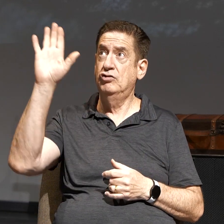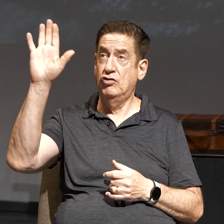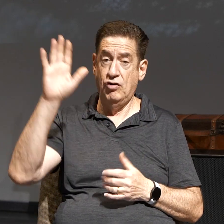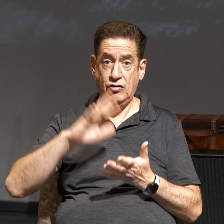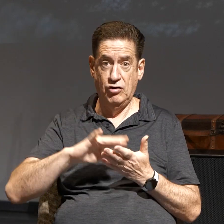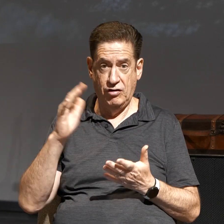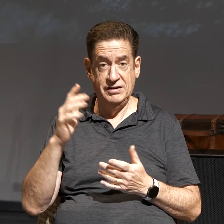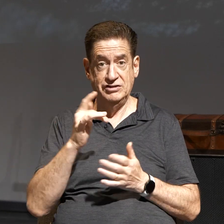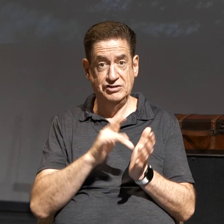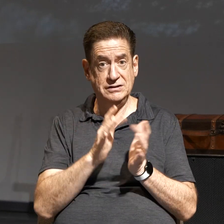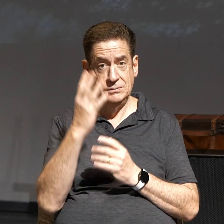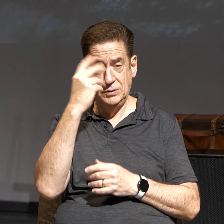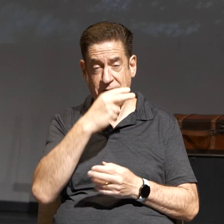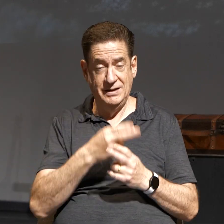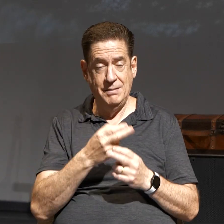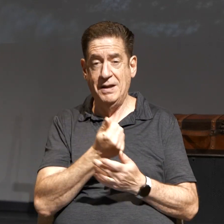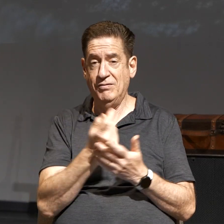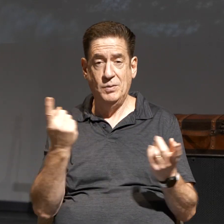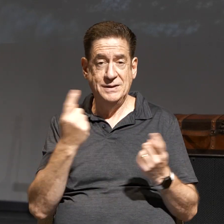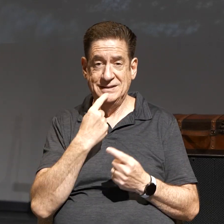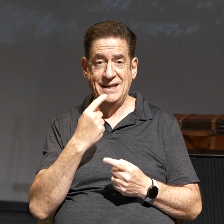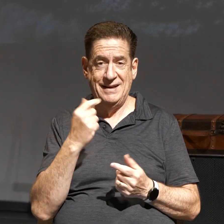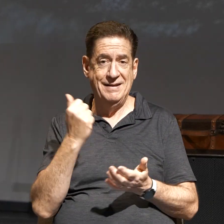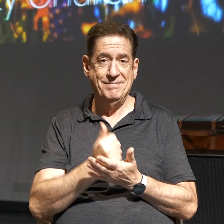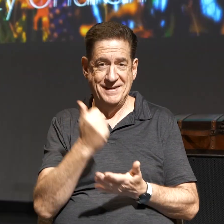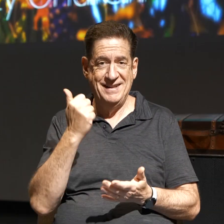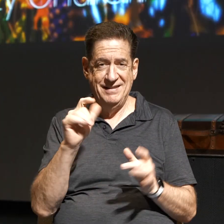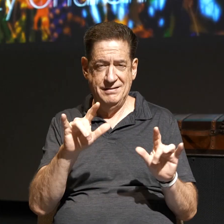name, and everyone said, amen. Love you guys.